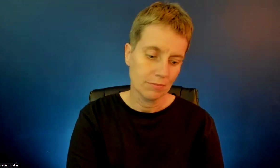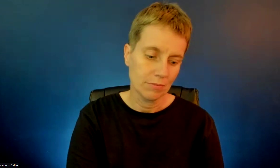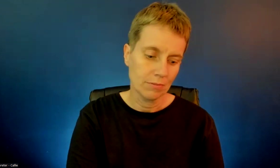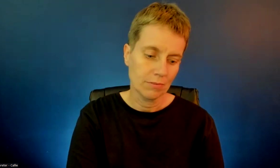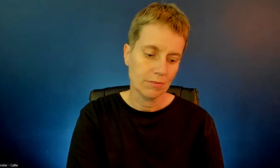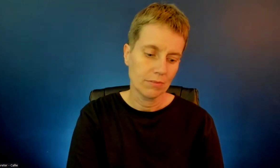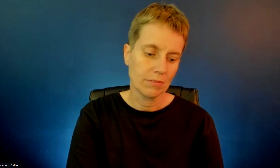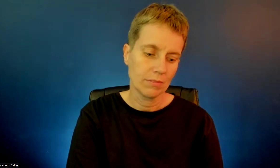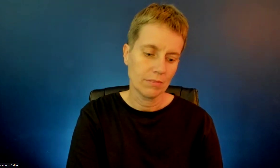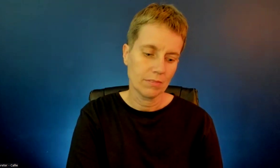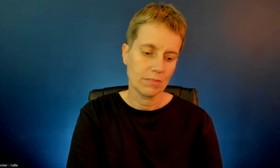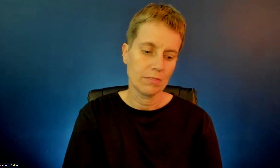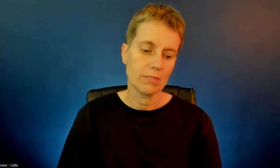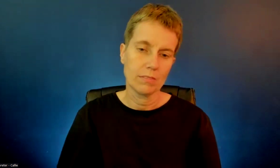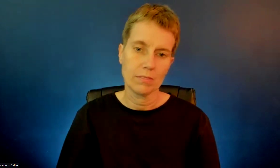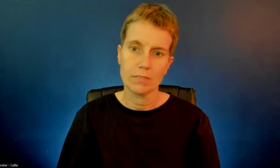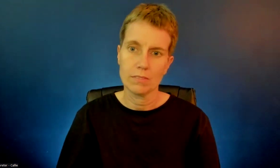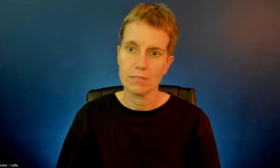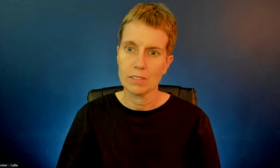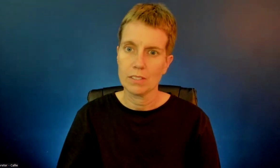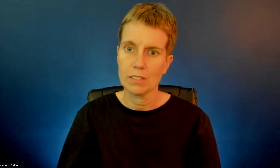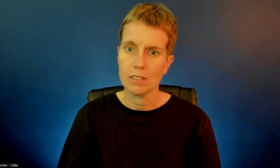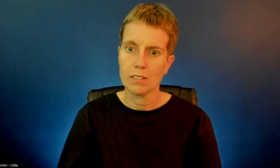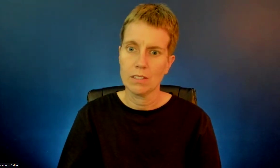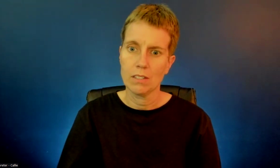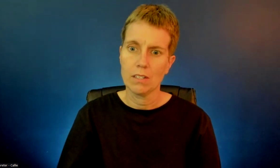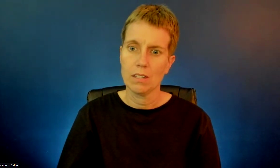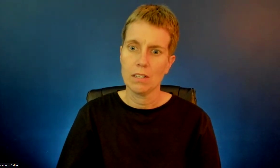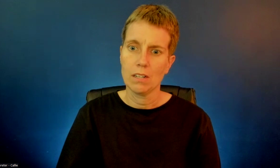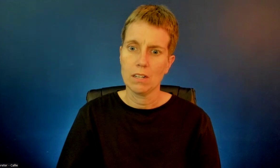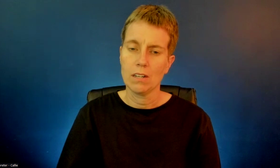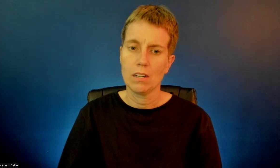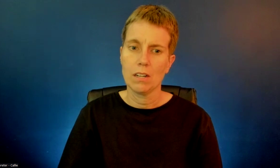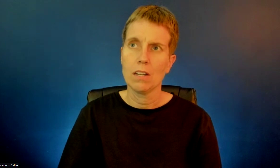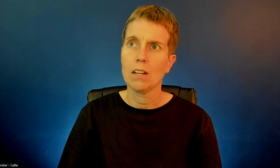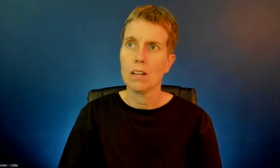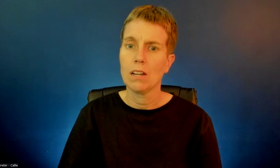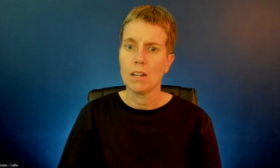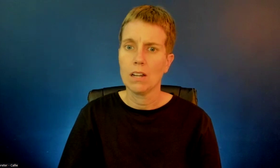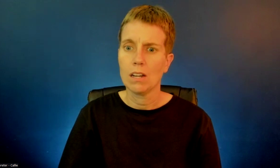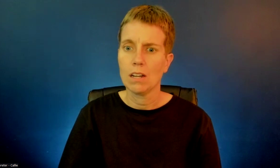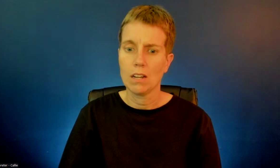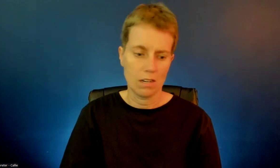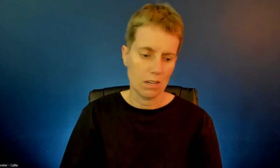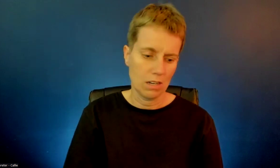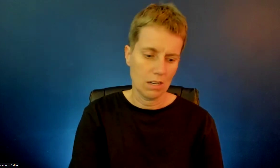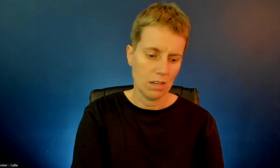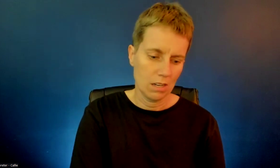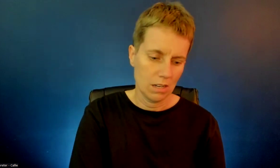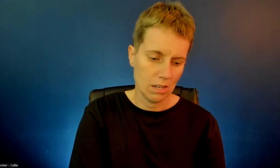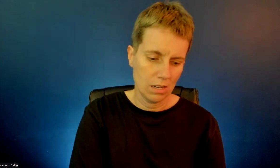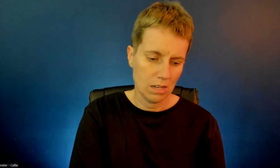All right. The 19th is a Thursday. Of December? Yeah. Oh, did I give you a Thursday?